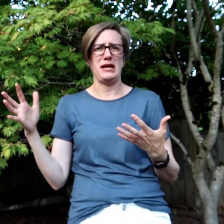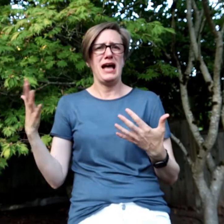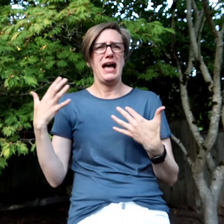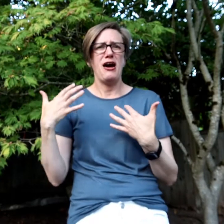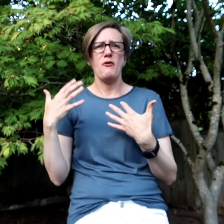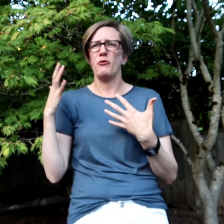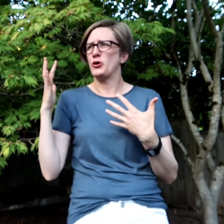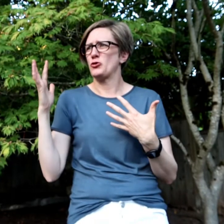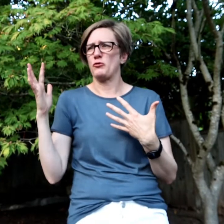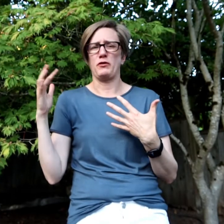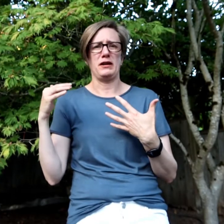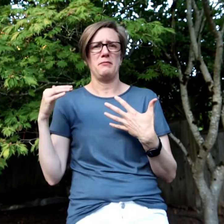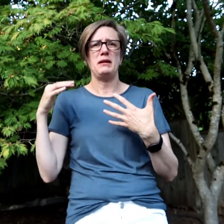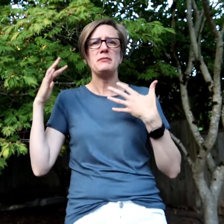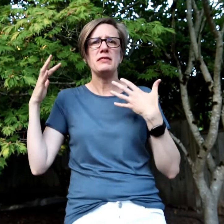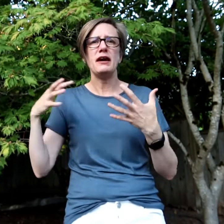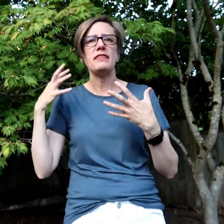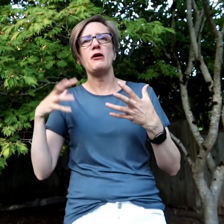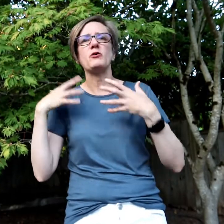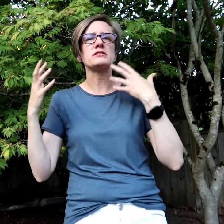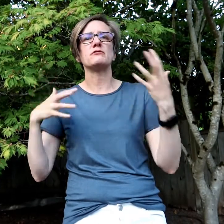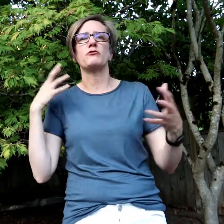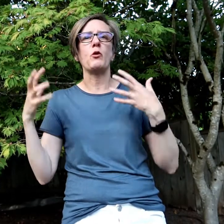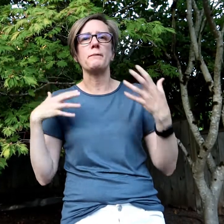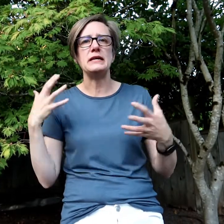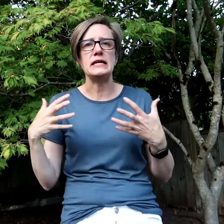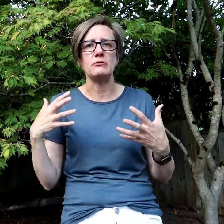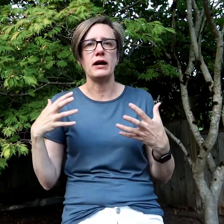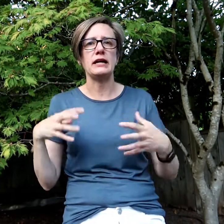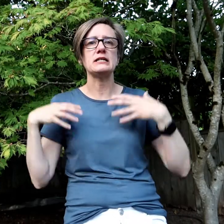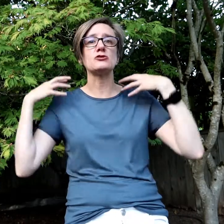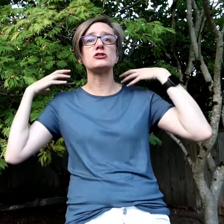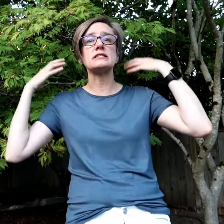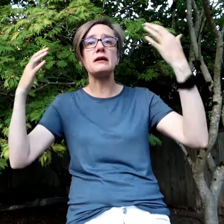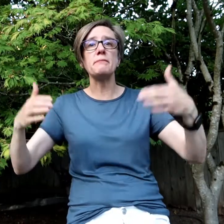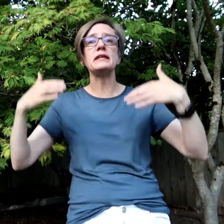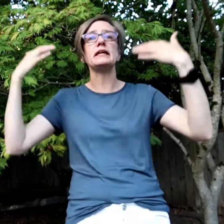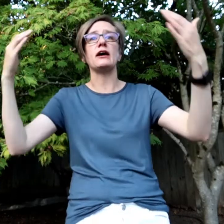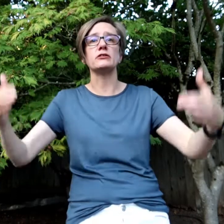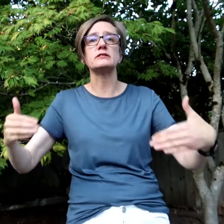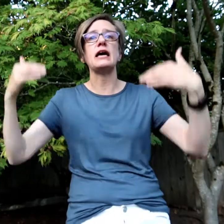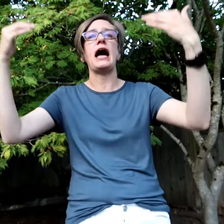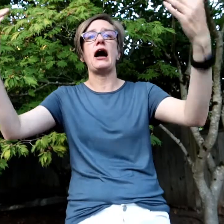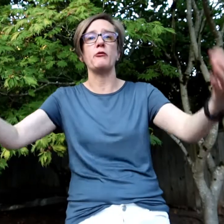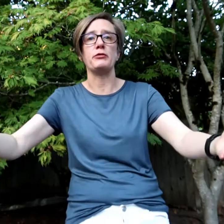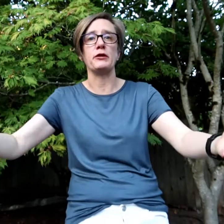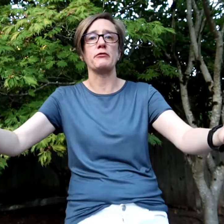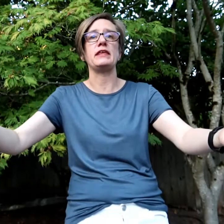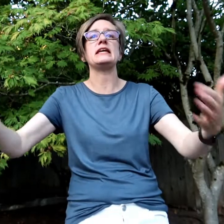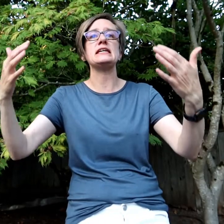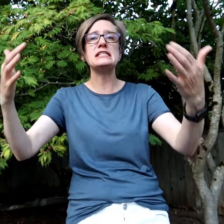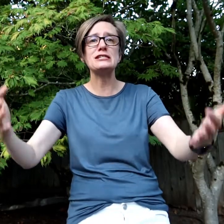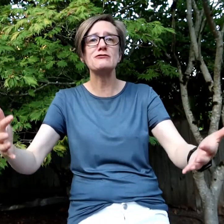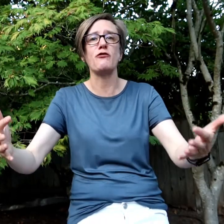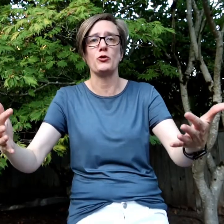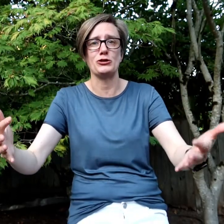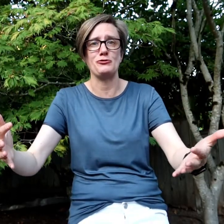or girlfriend. Maybe that, that wasn't for me, right? Because there's something else out there that is for you.